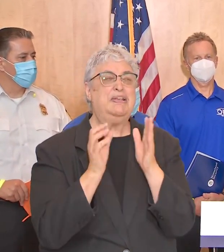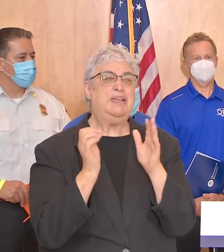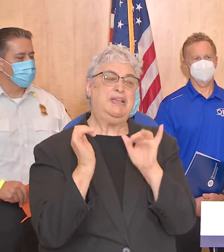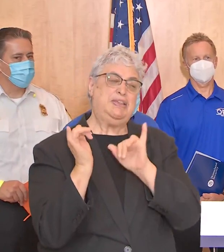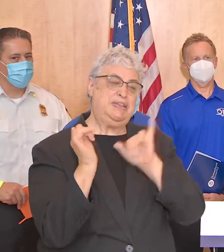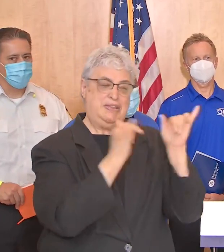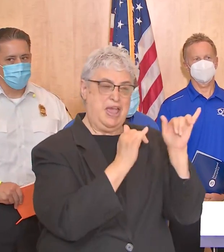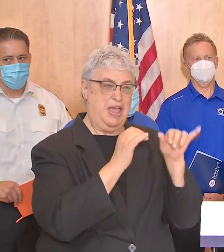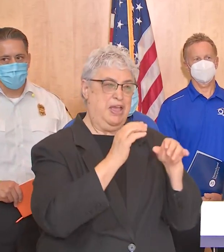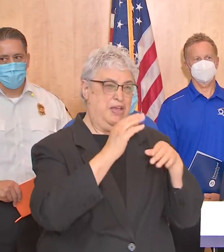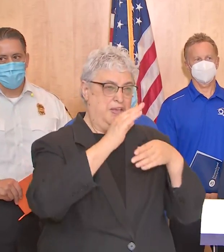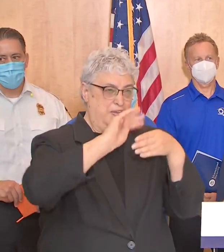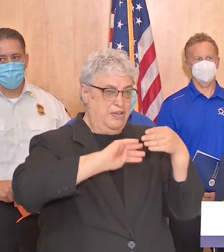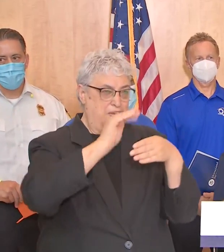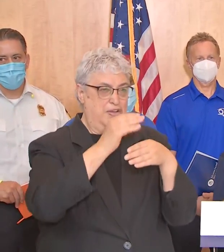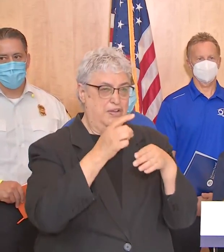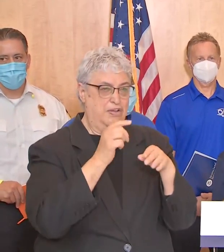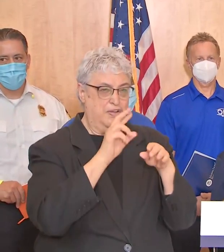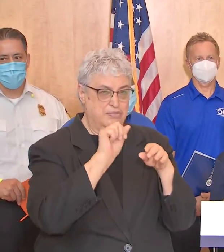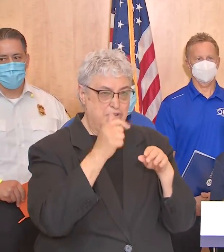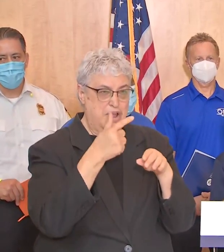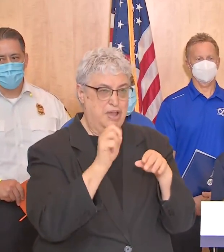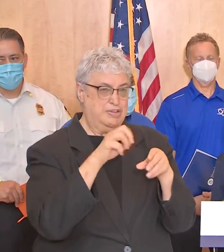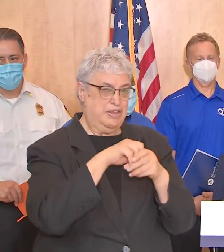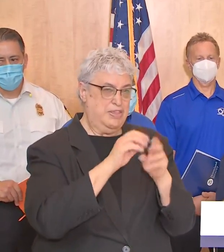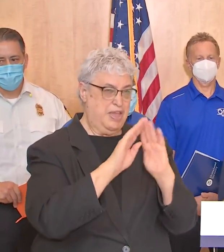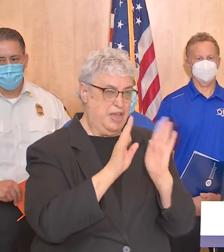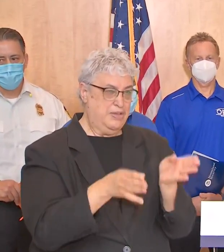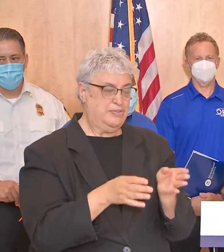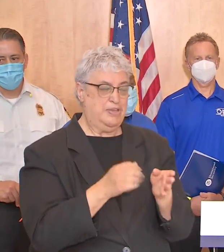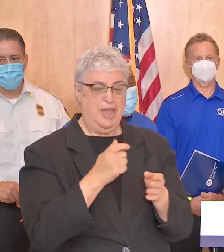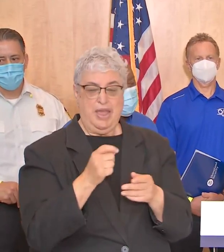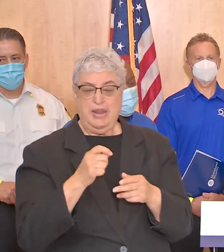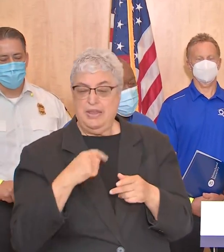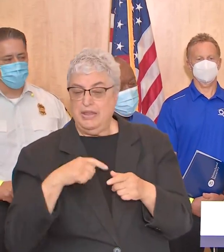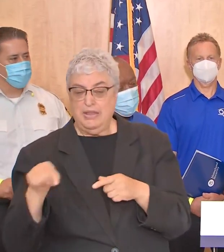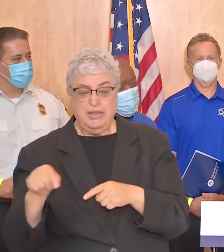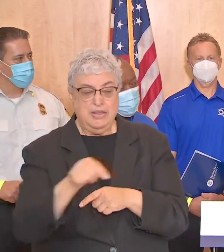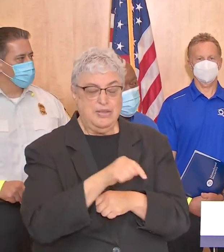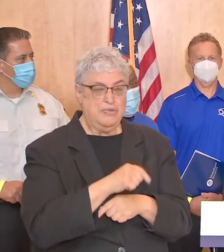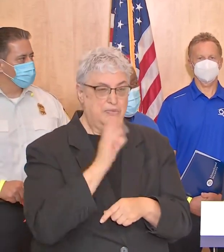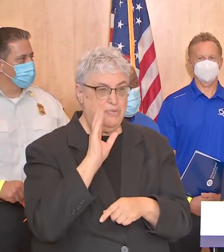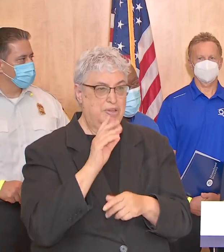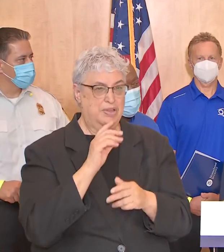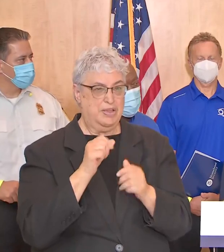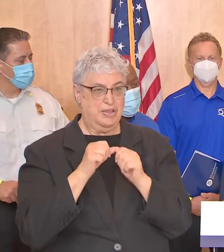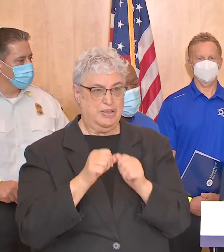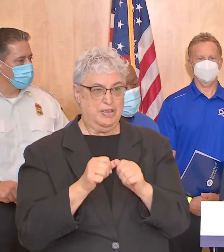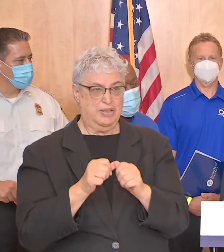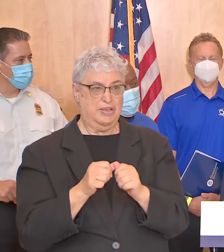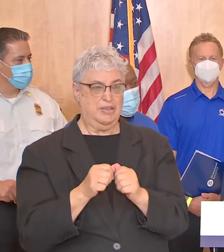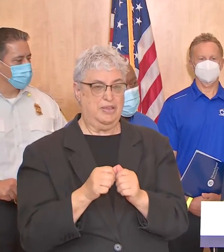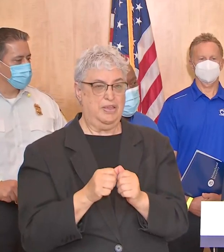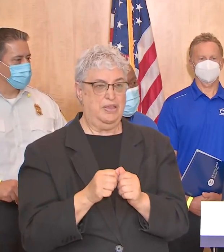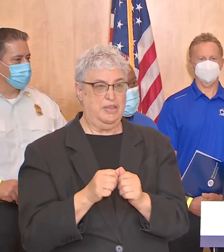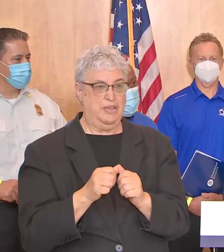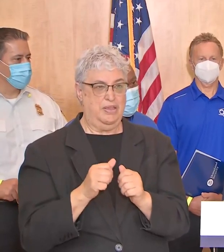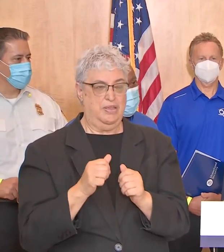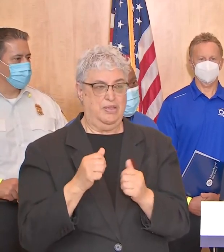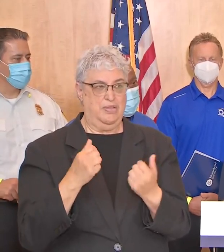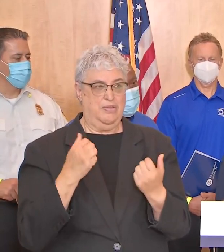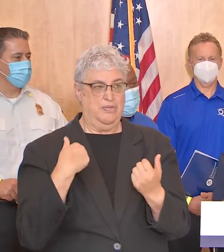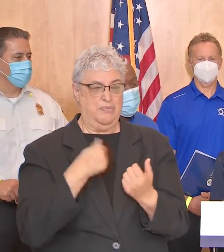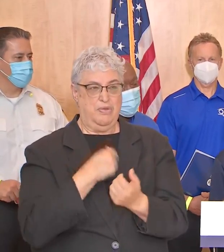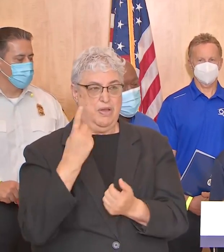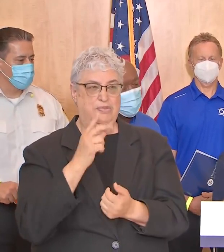bins tonight make sure there's any loose debris out we will continue to remain resilient and i we're